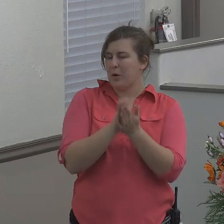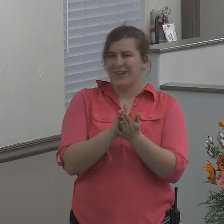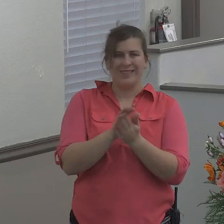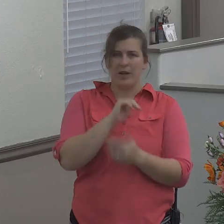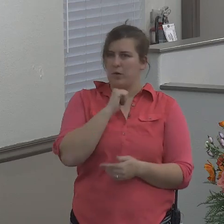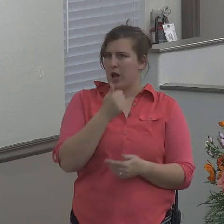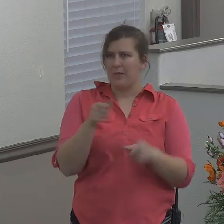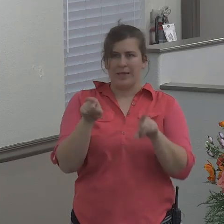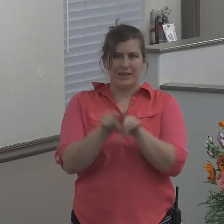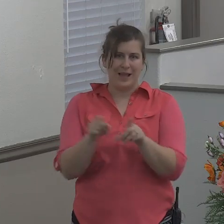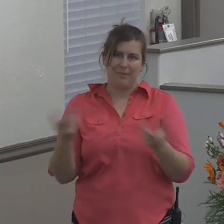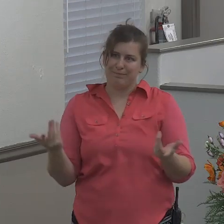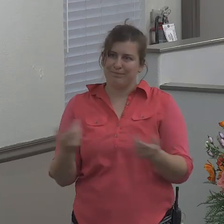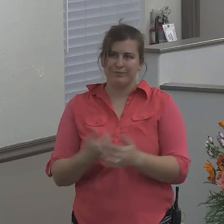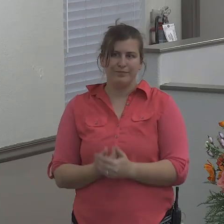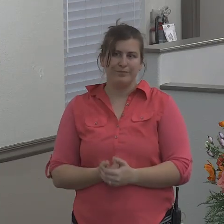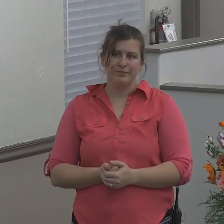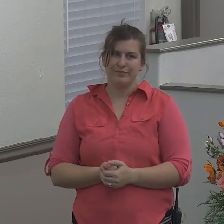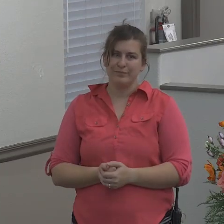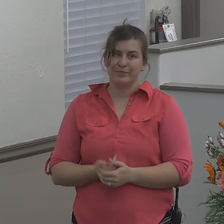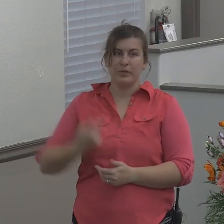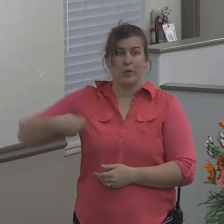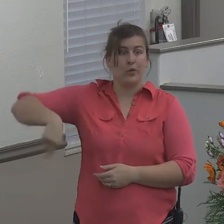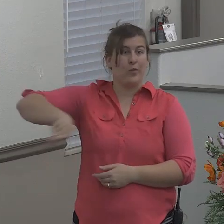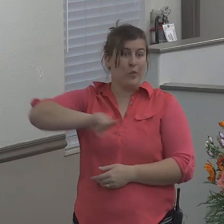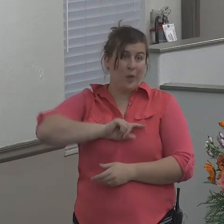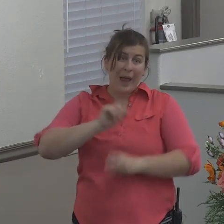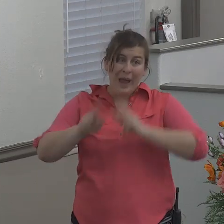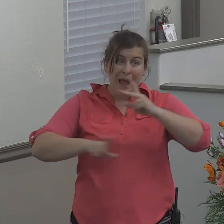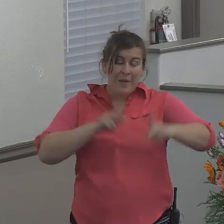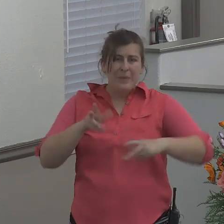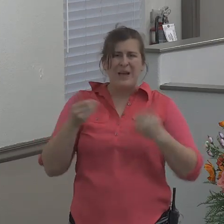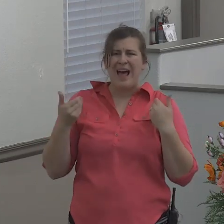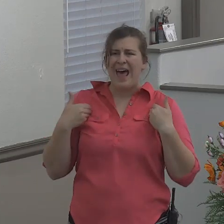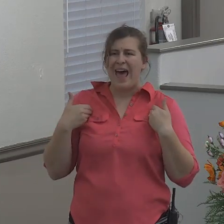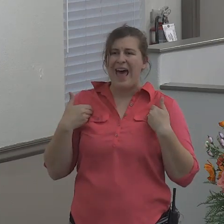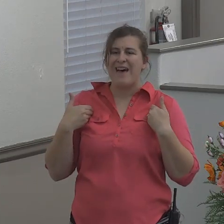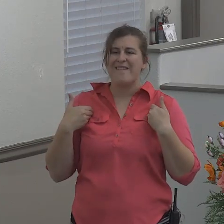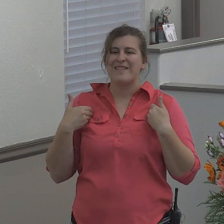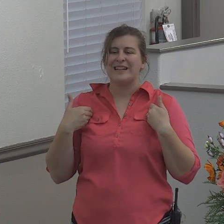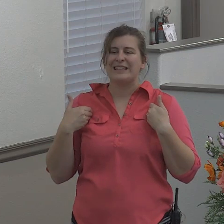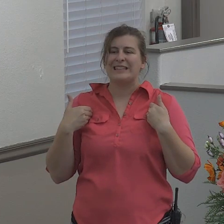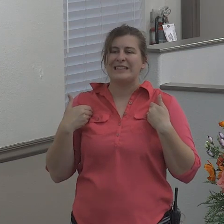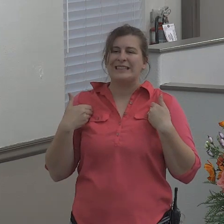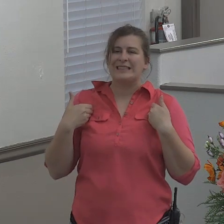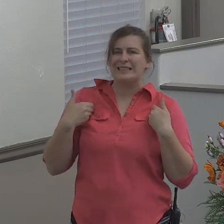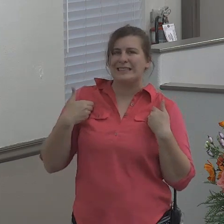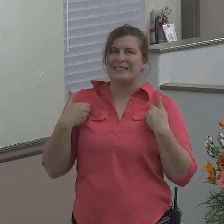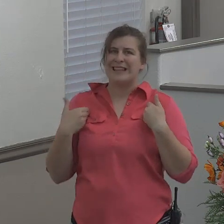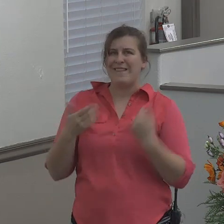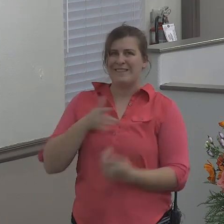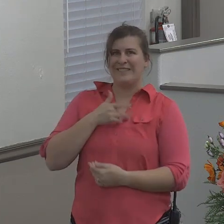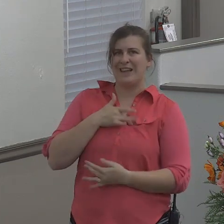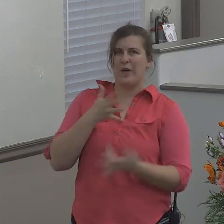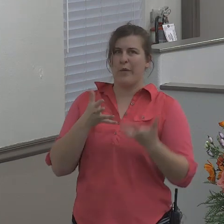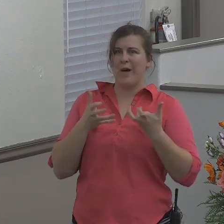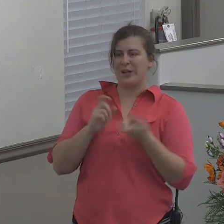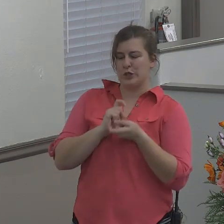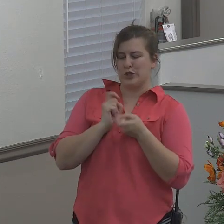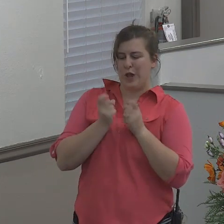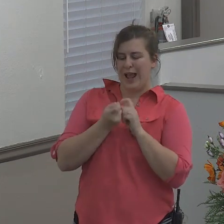is. We as humans tend to have a bend towards ourselves to make us look a little bit better than we are.